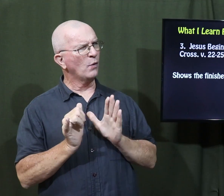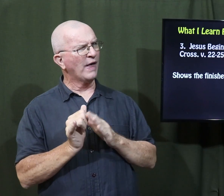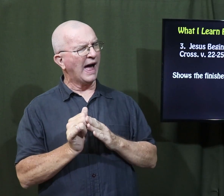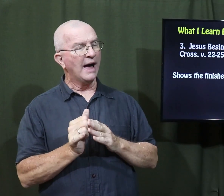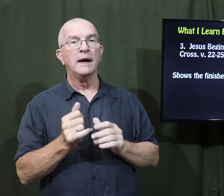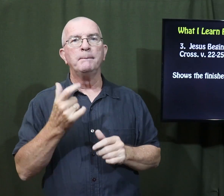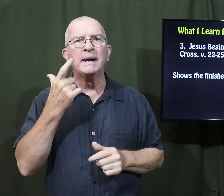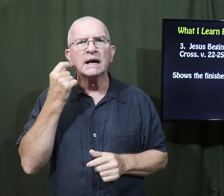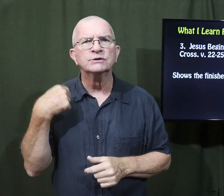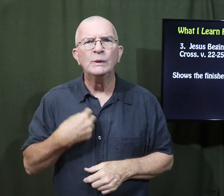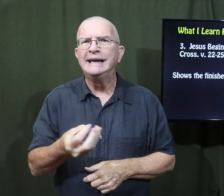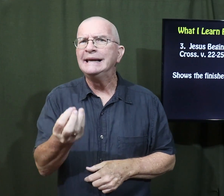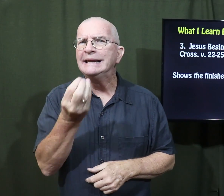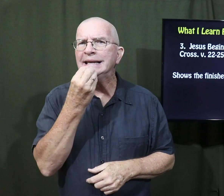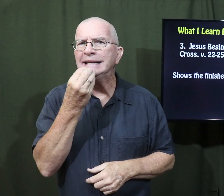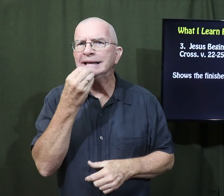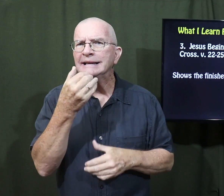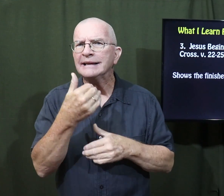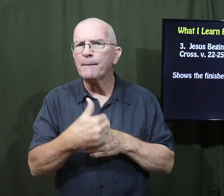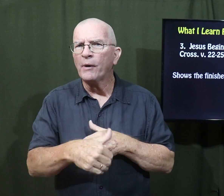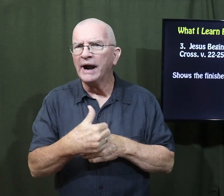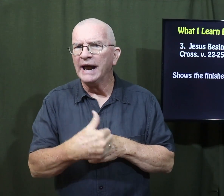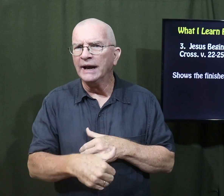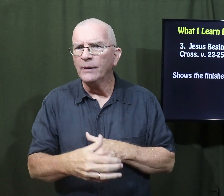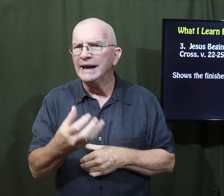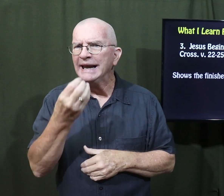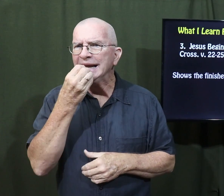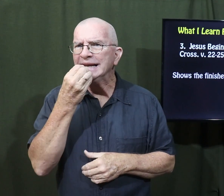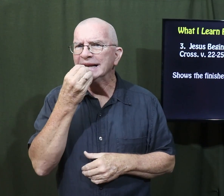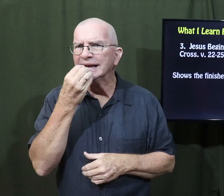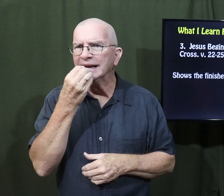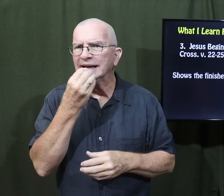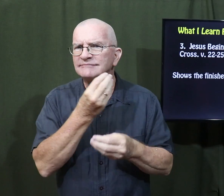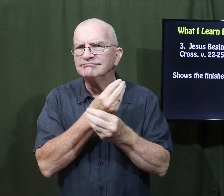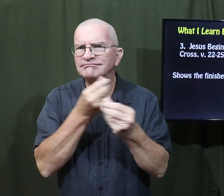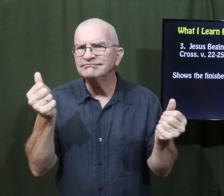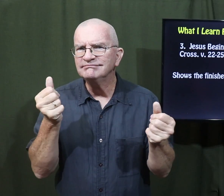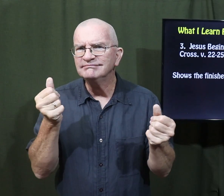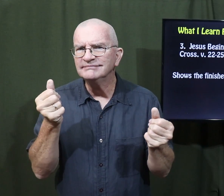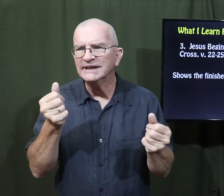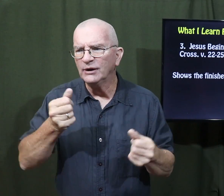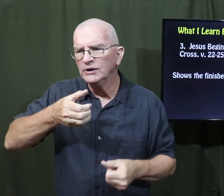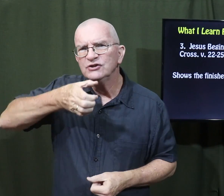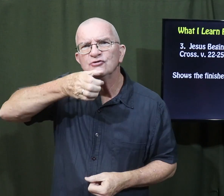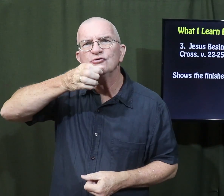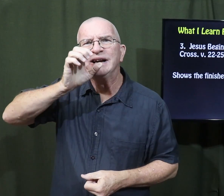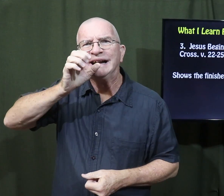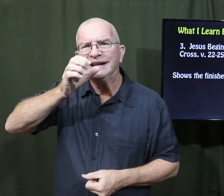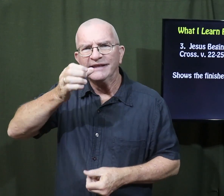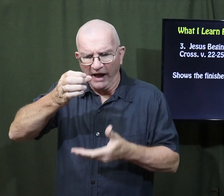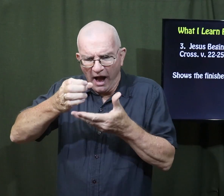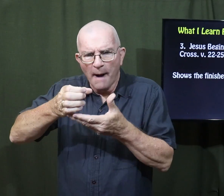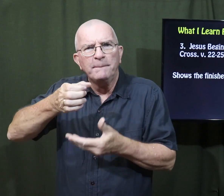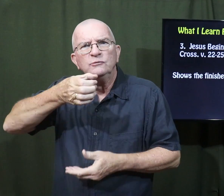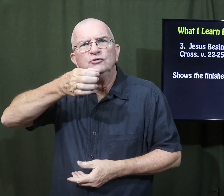How does it show that? Because we eat it. We eat the bread. It's gone. We drink the cup.